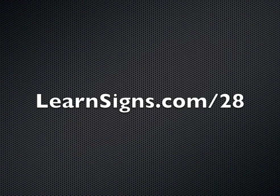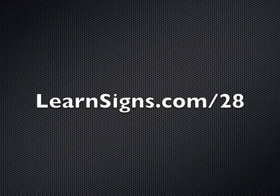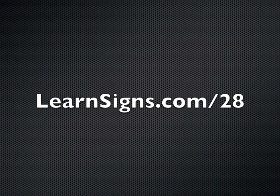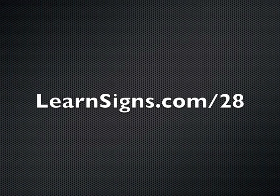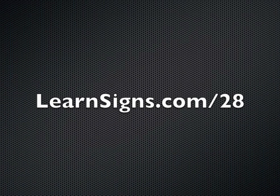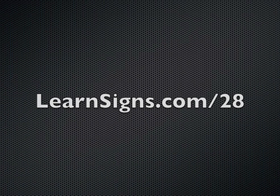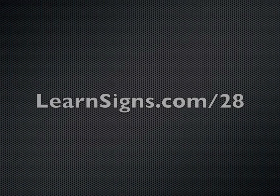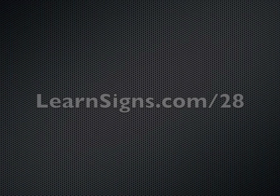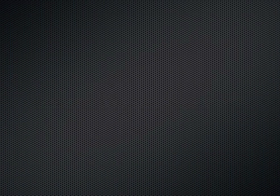Thank you. Thank you. Thank